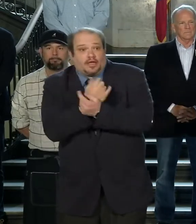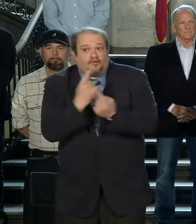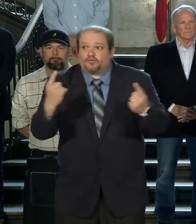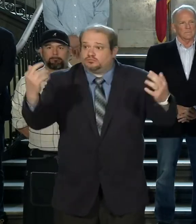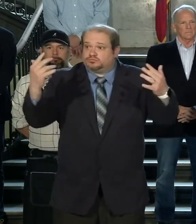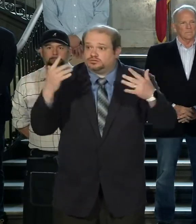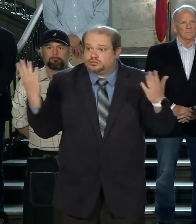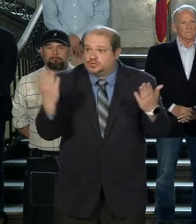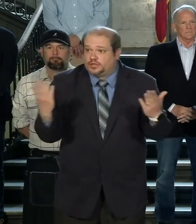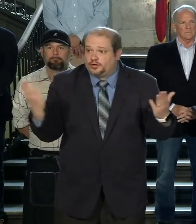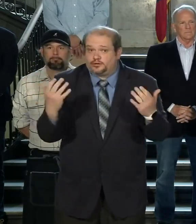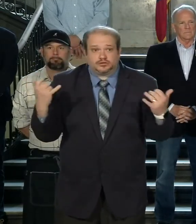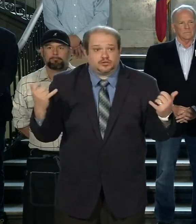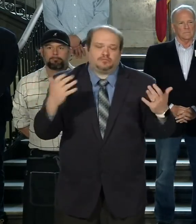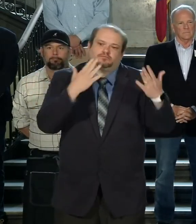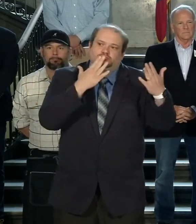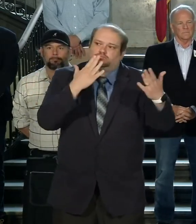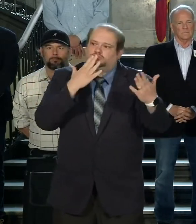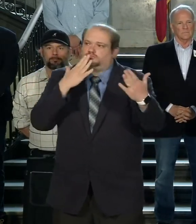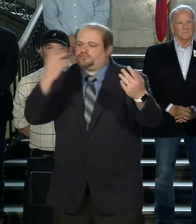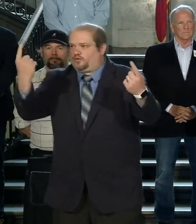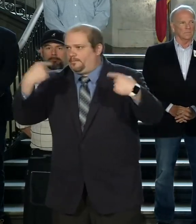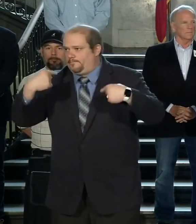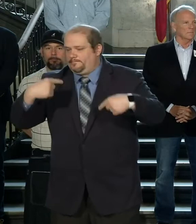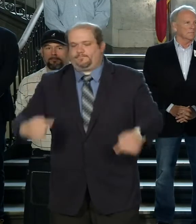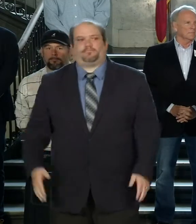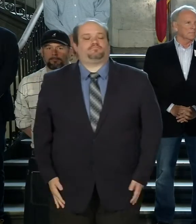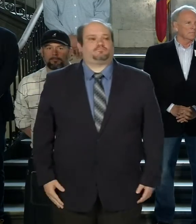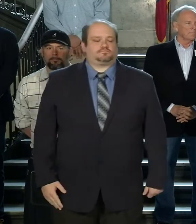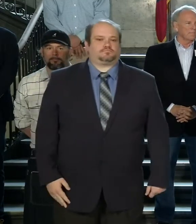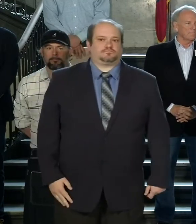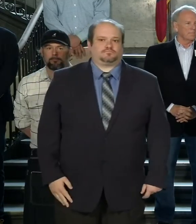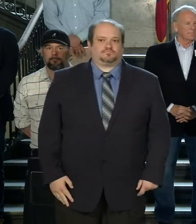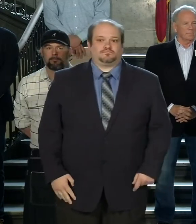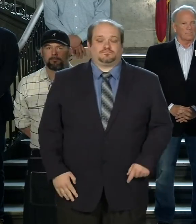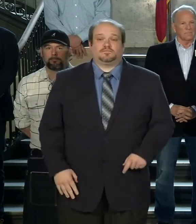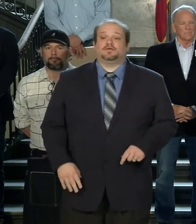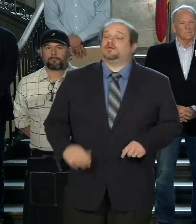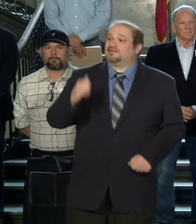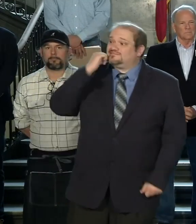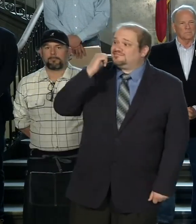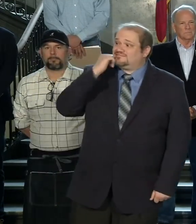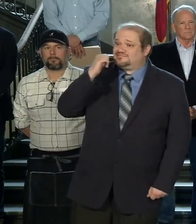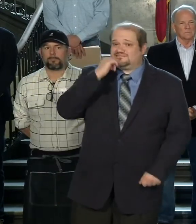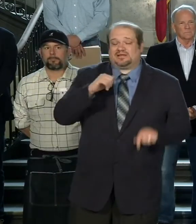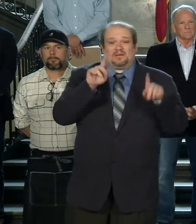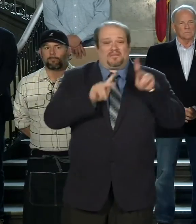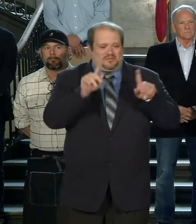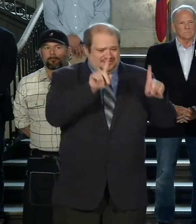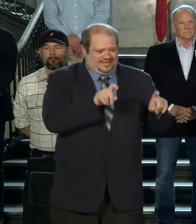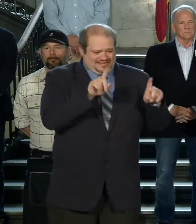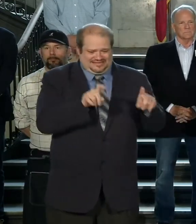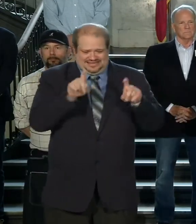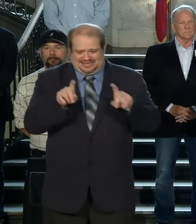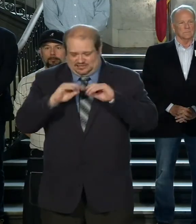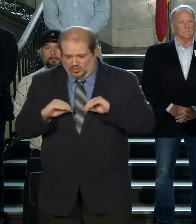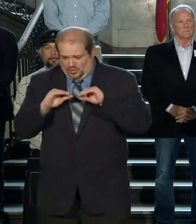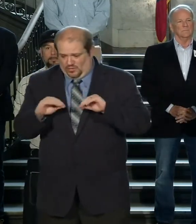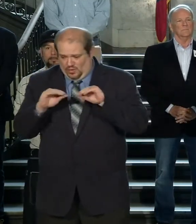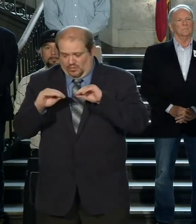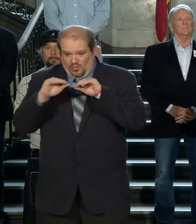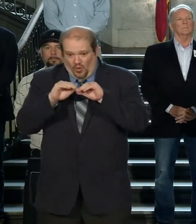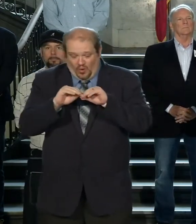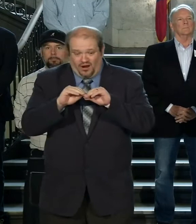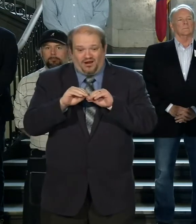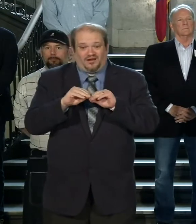else that are in attendance. As more people are tested for COVID-19 and more people test